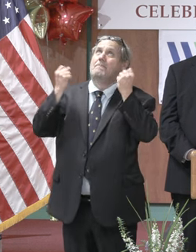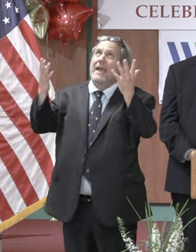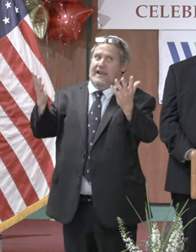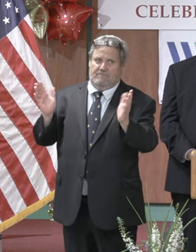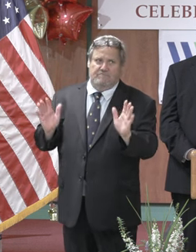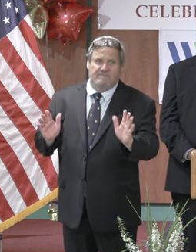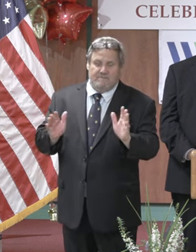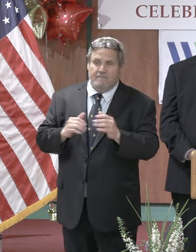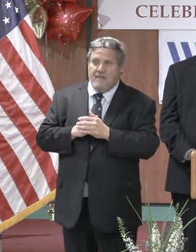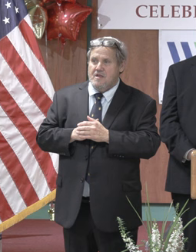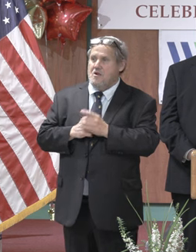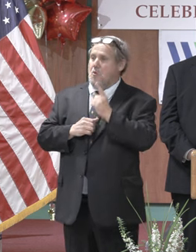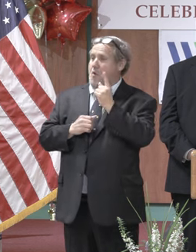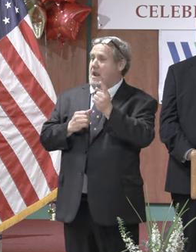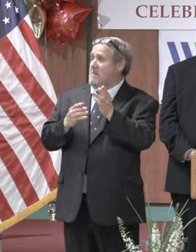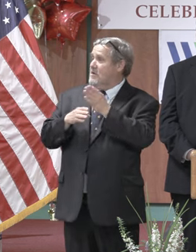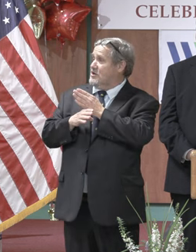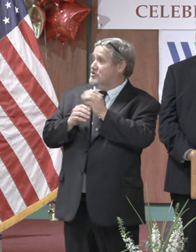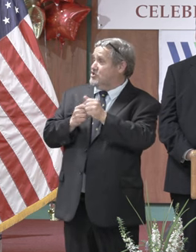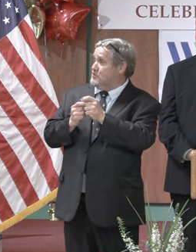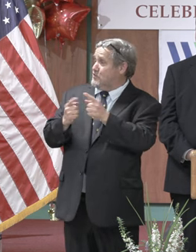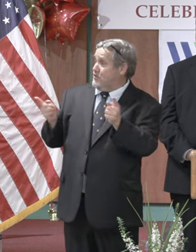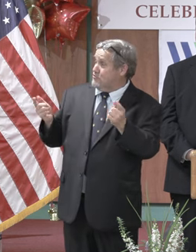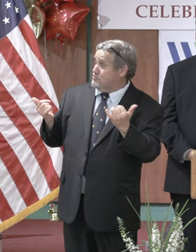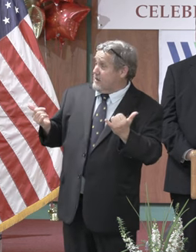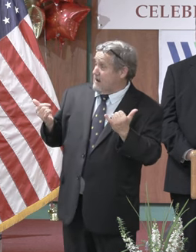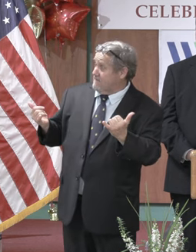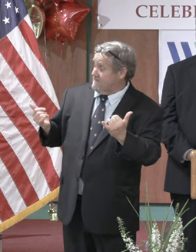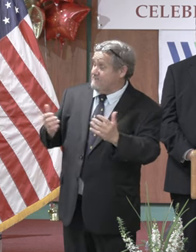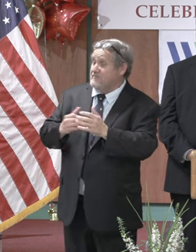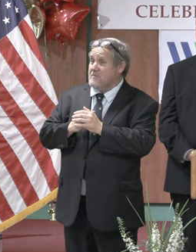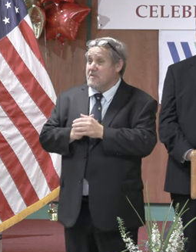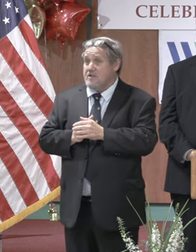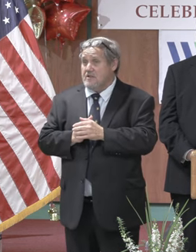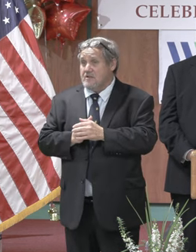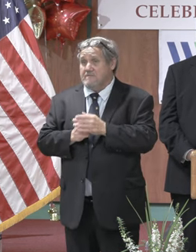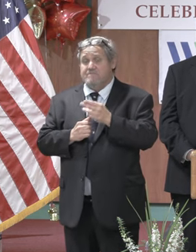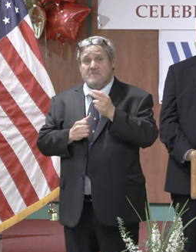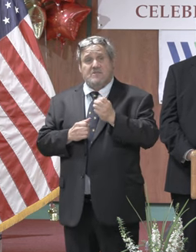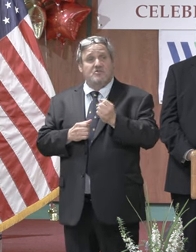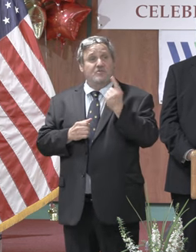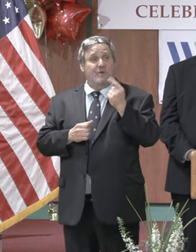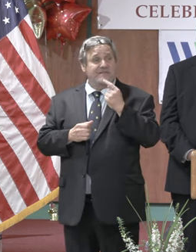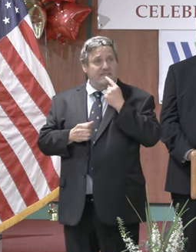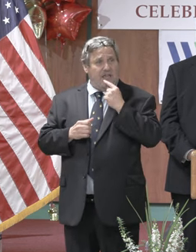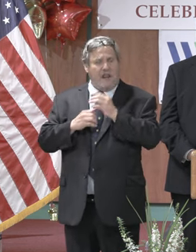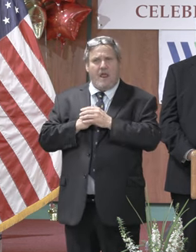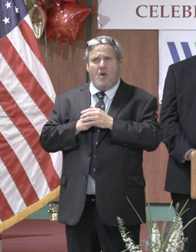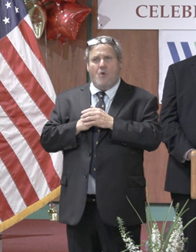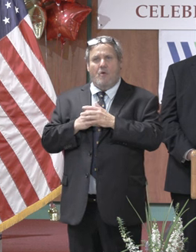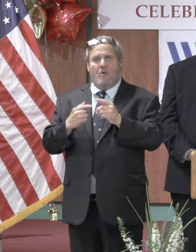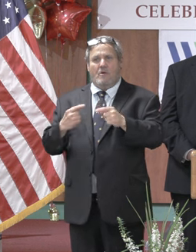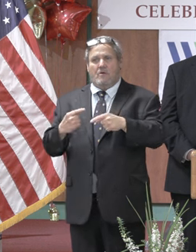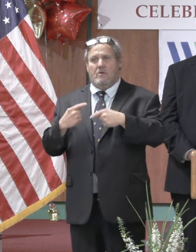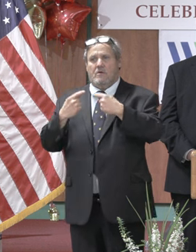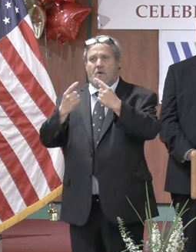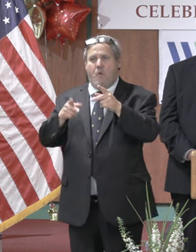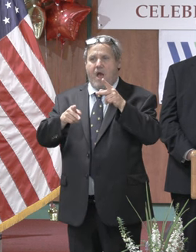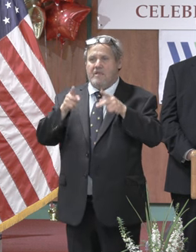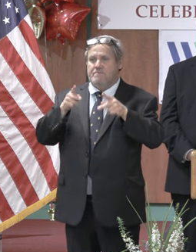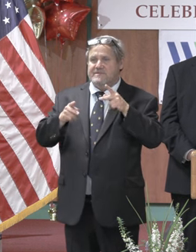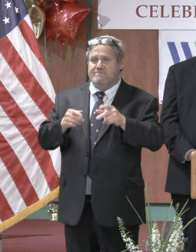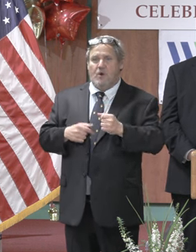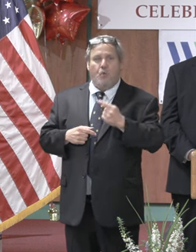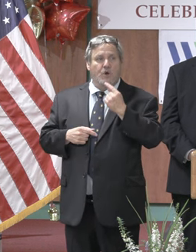i mean obviously she had many many quotes but one that i would like to share with you today is she said